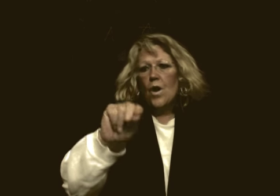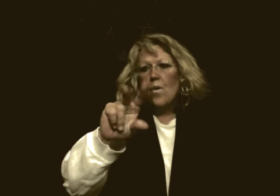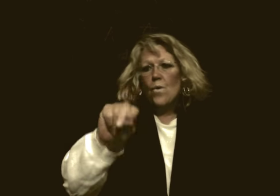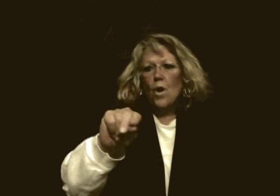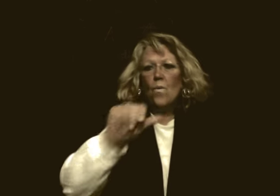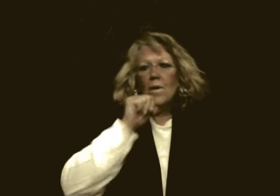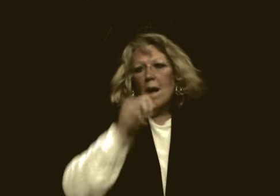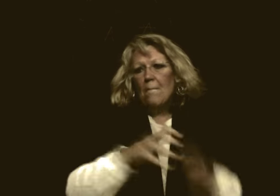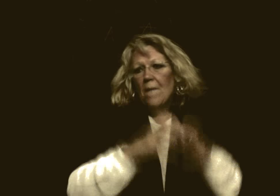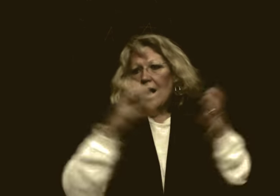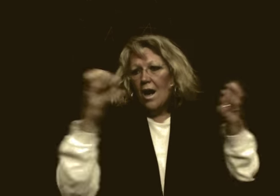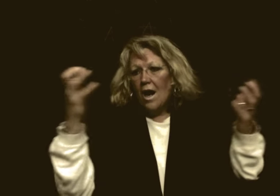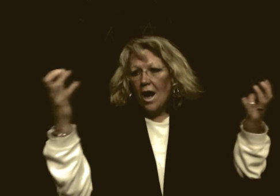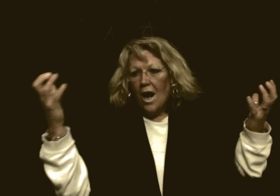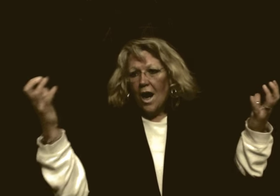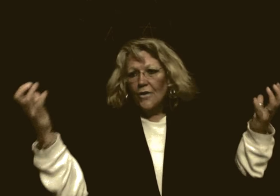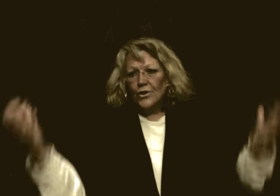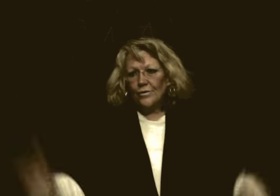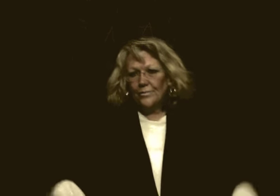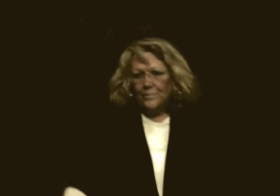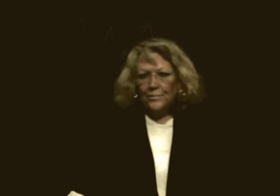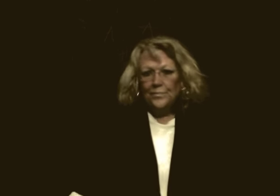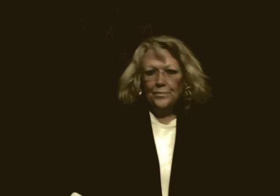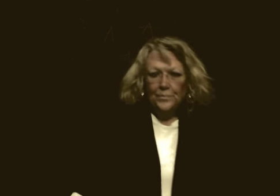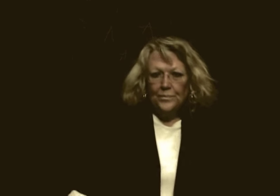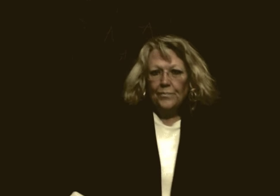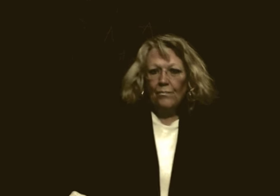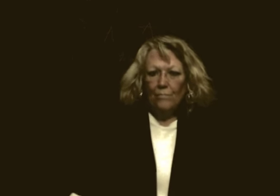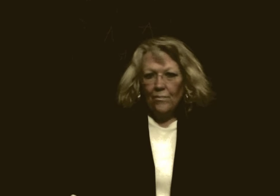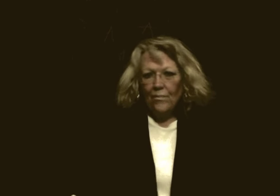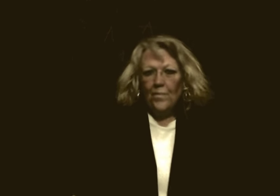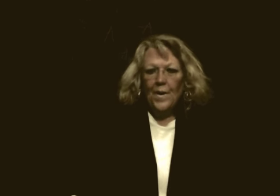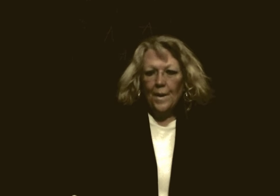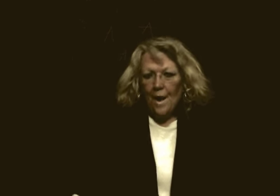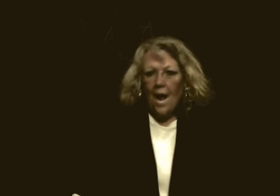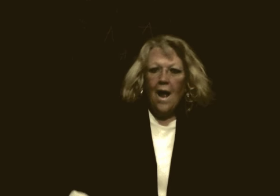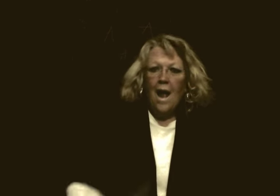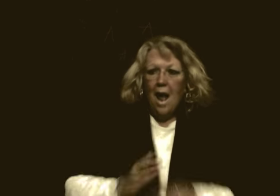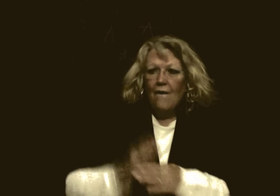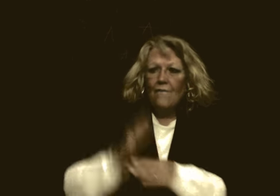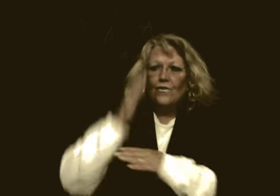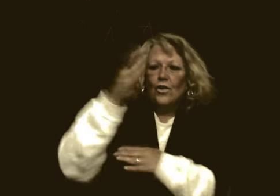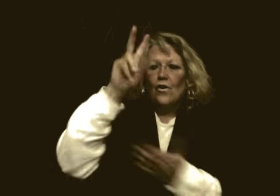I swear the